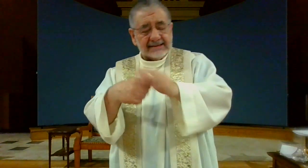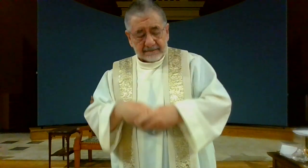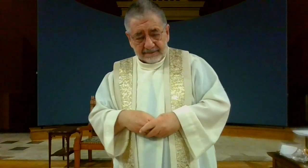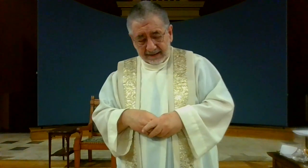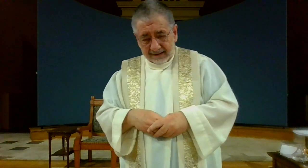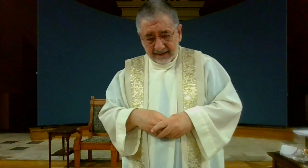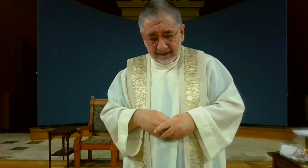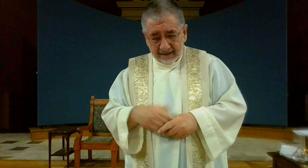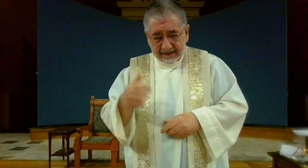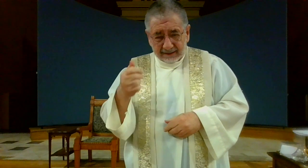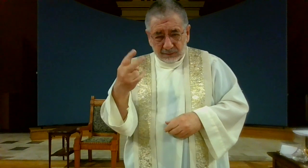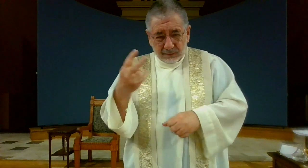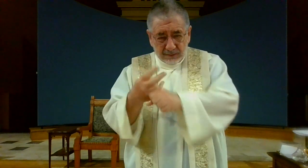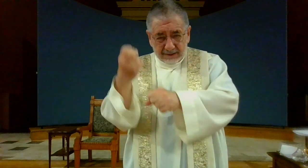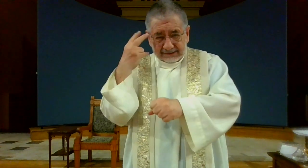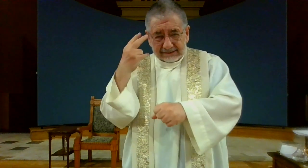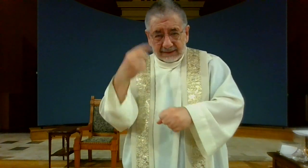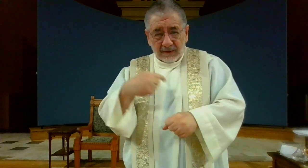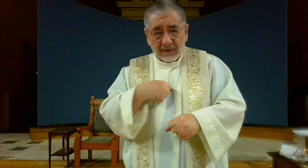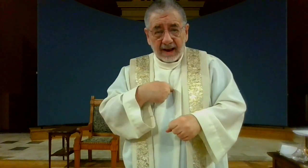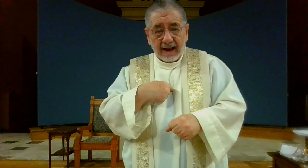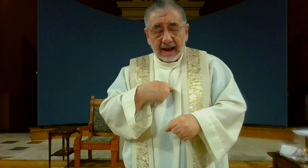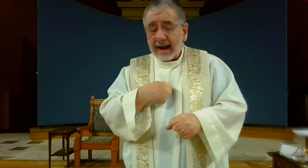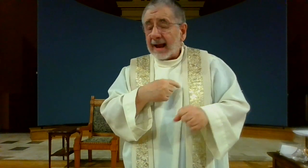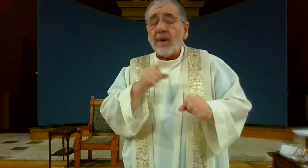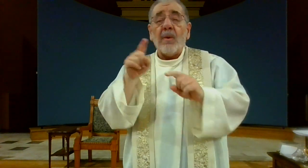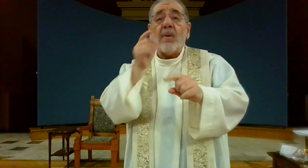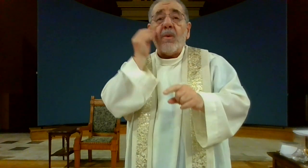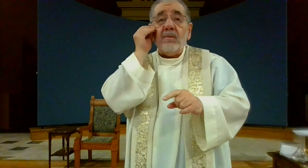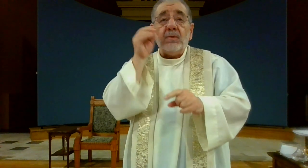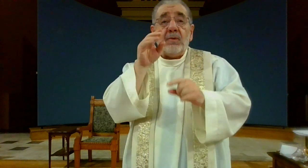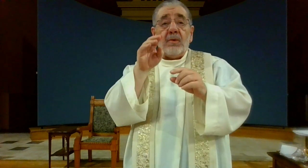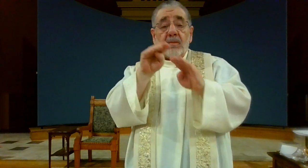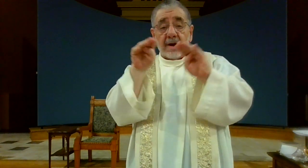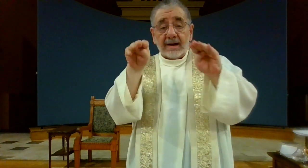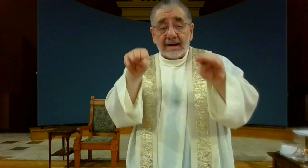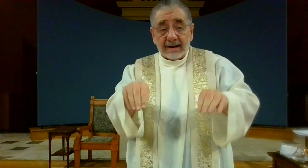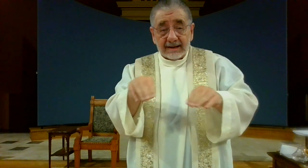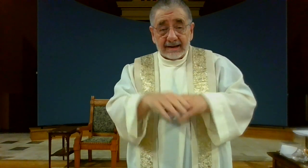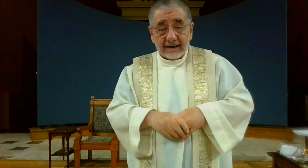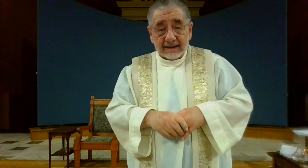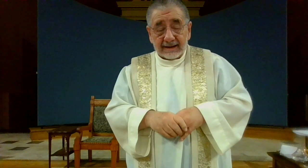I have an example for you. two years ago I went home to Montana